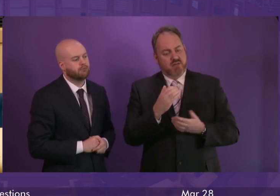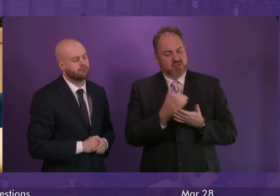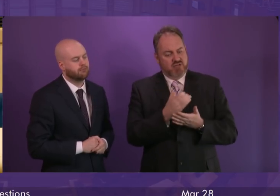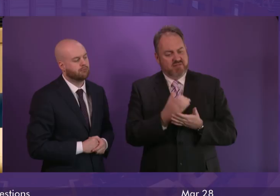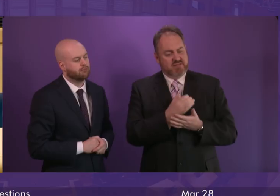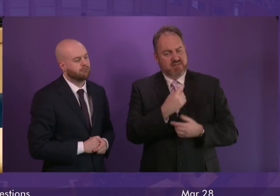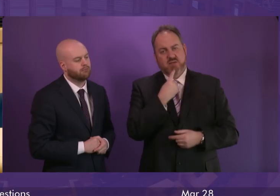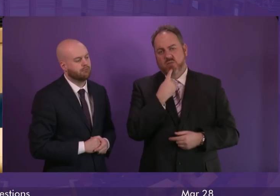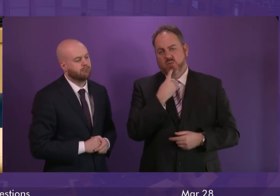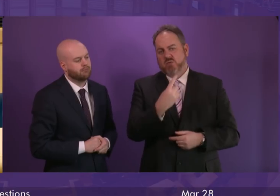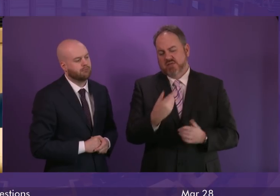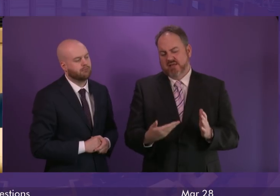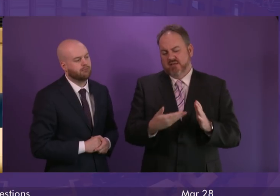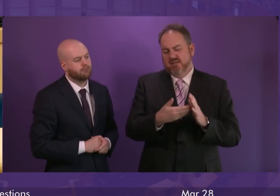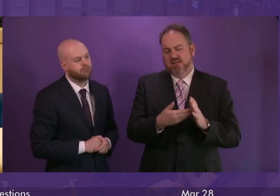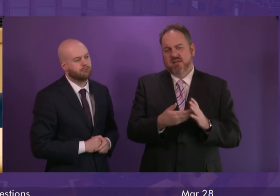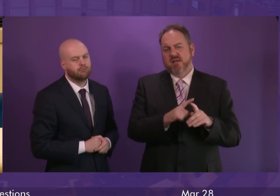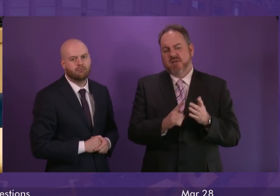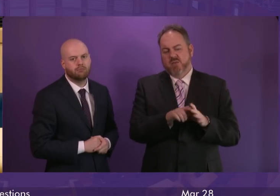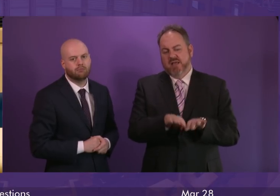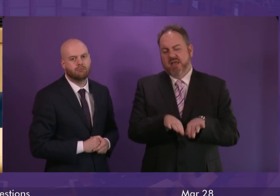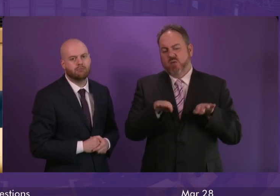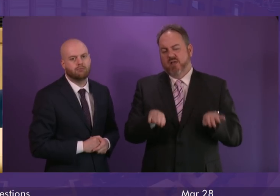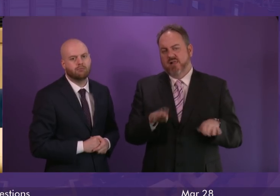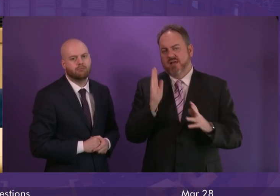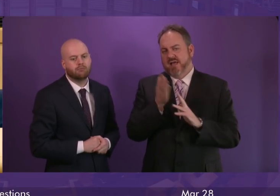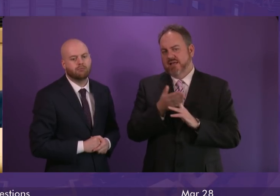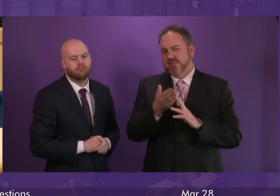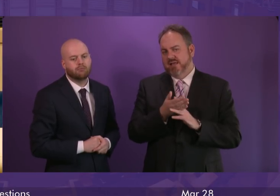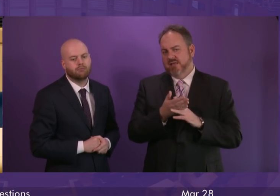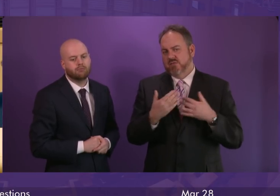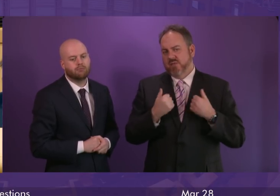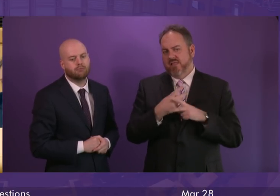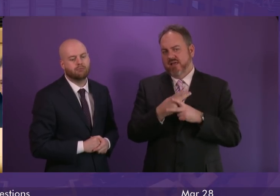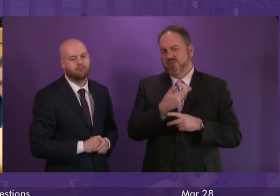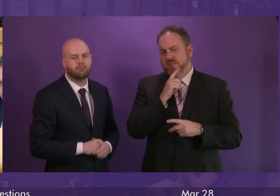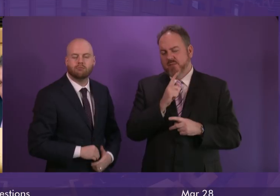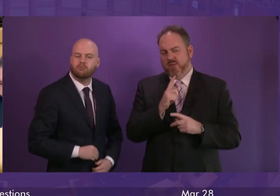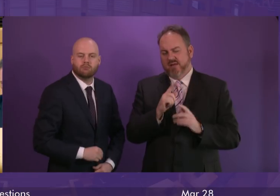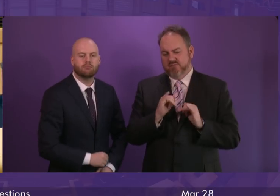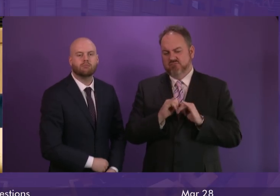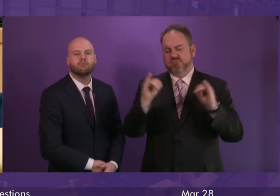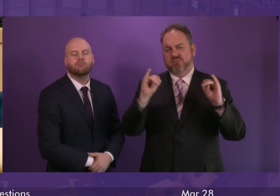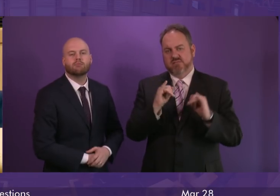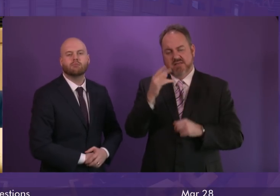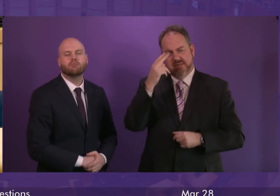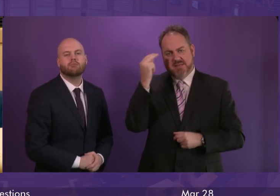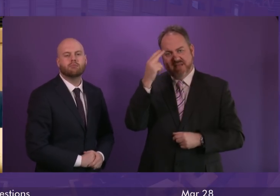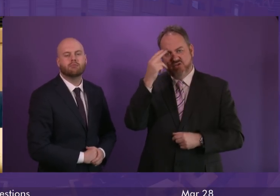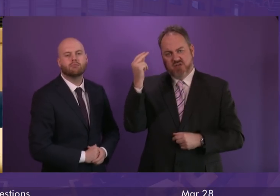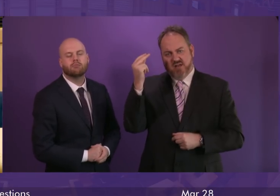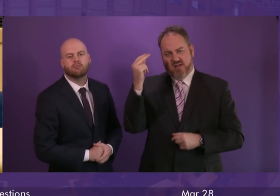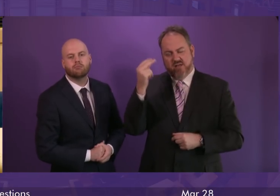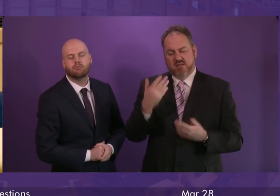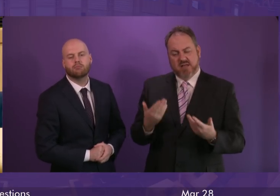haven't responded to, is around equality of access to health care for people with advanced dementia. Can I ask the Scottish Government and the First Minister,